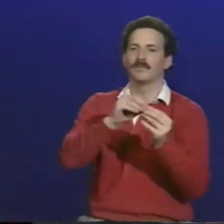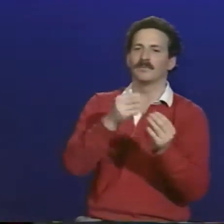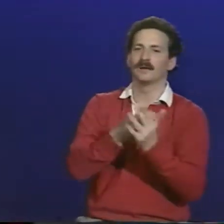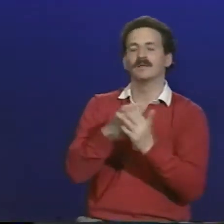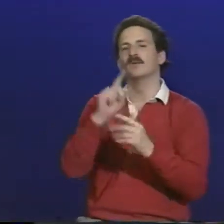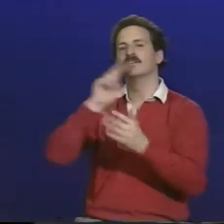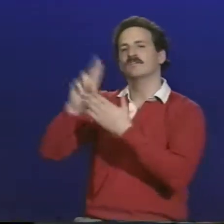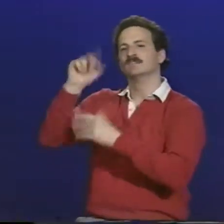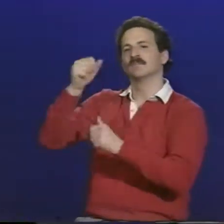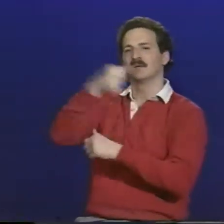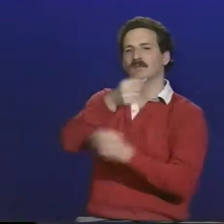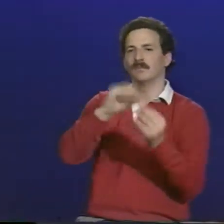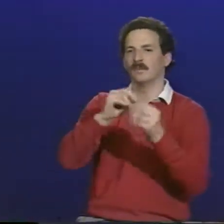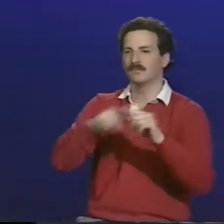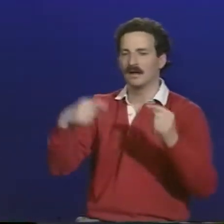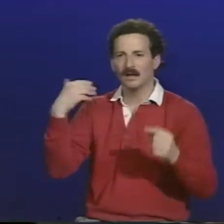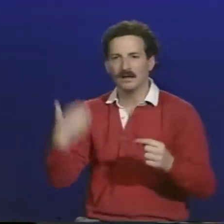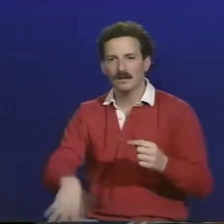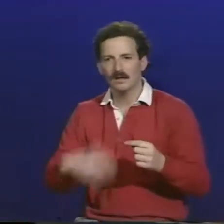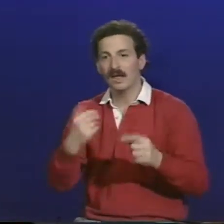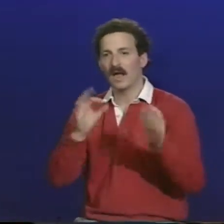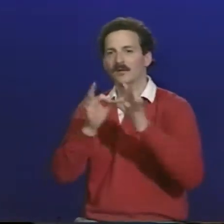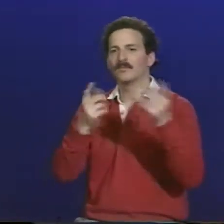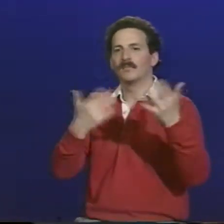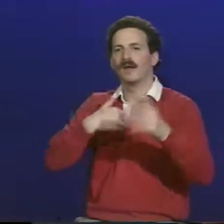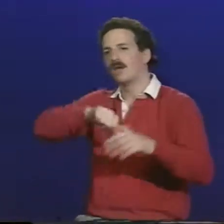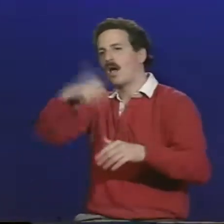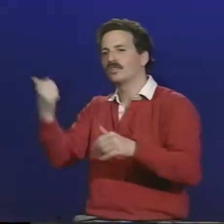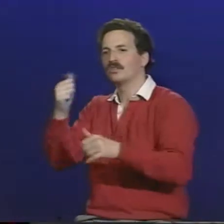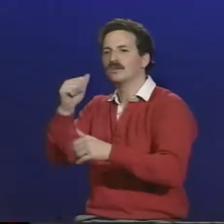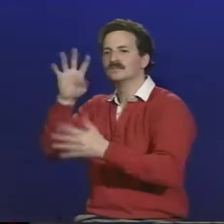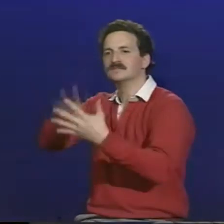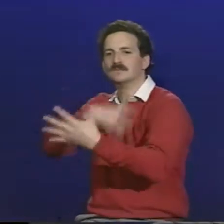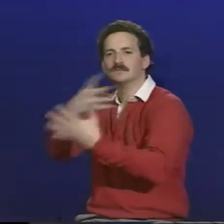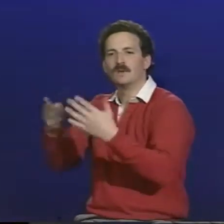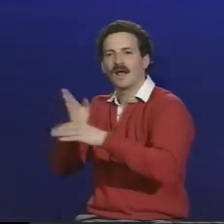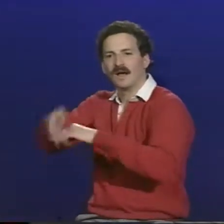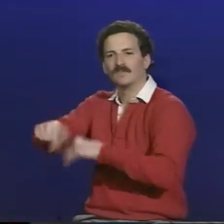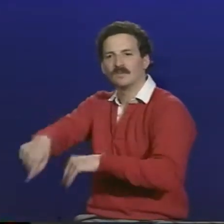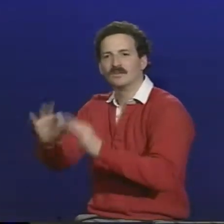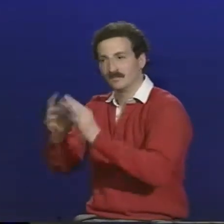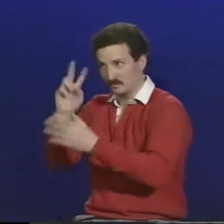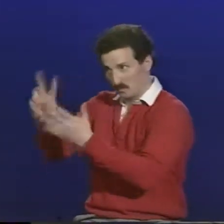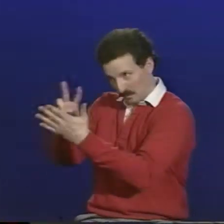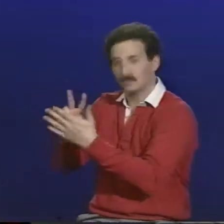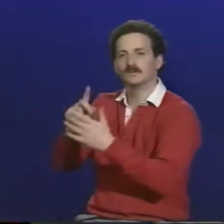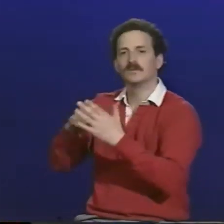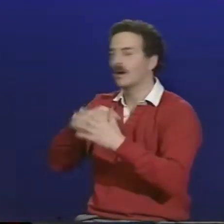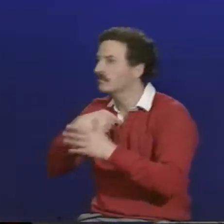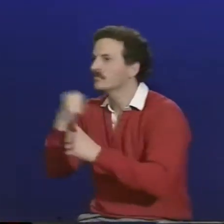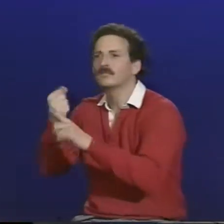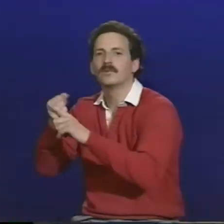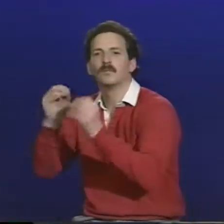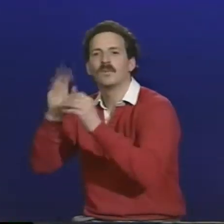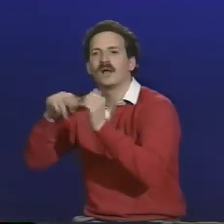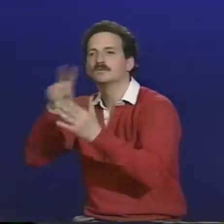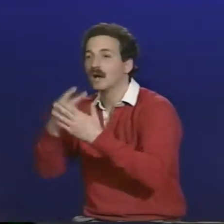problem if our conversations went on for, you know, three hours or more. Then you'd have to pay the interpreter more. Of course, that didn't come out of my own pocket. That always came out of the